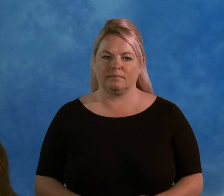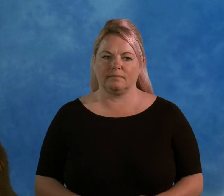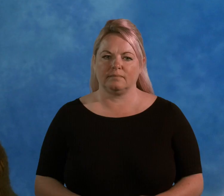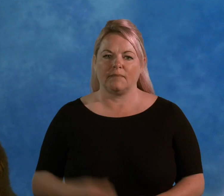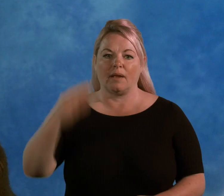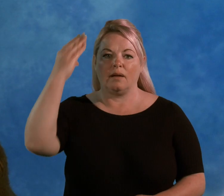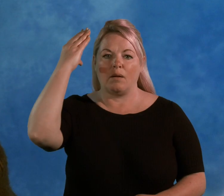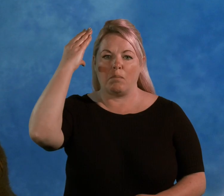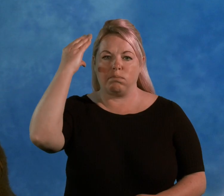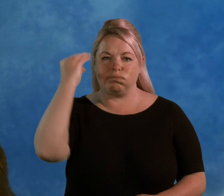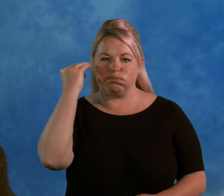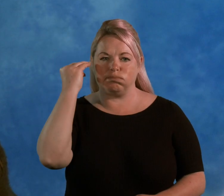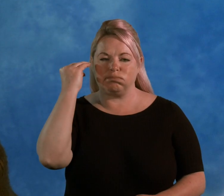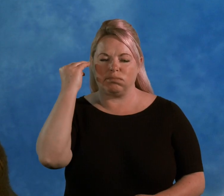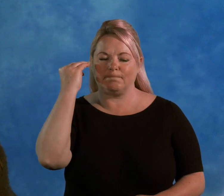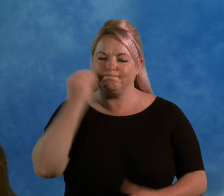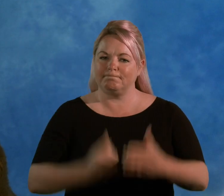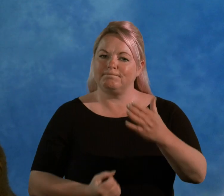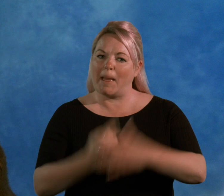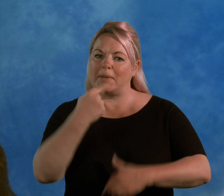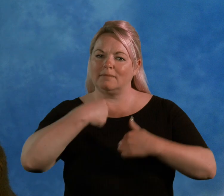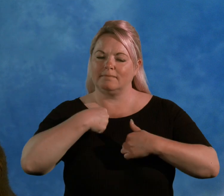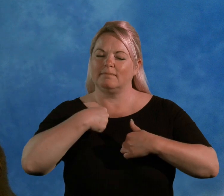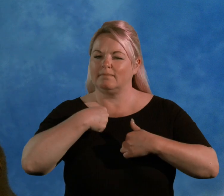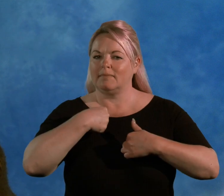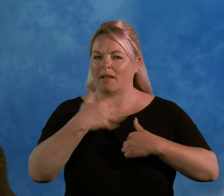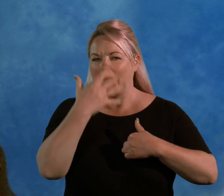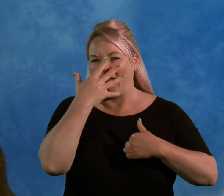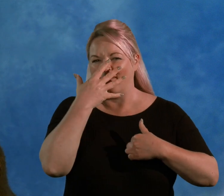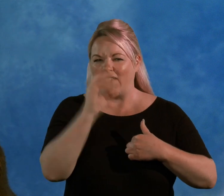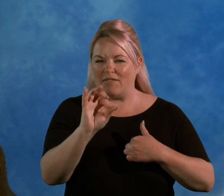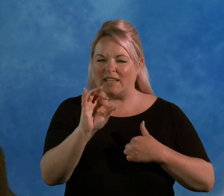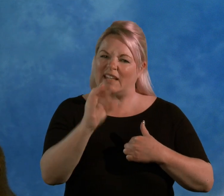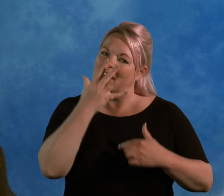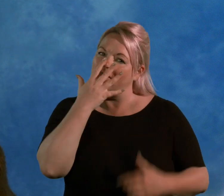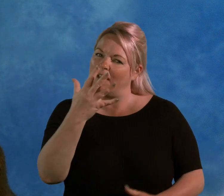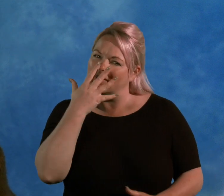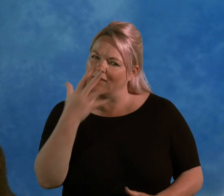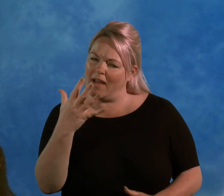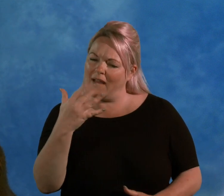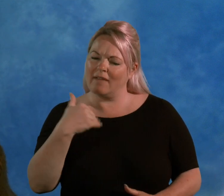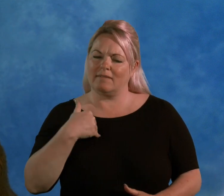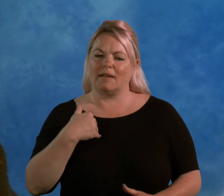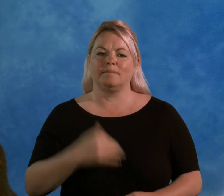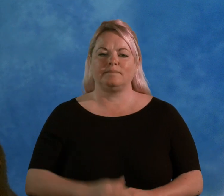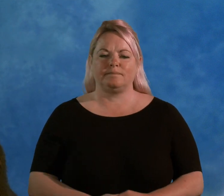Loss of hearing. Yes, it came to me around the age of 50-55 and